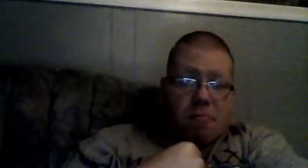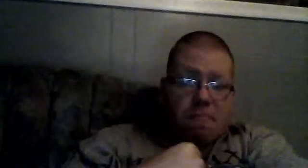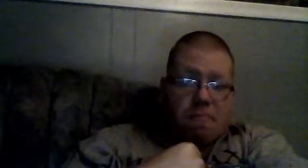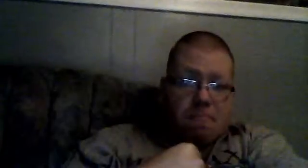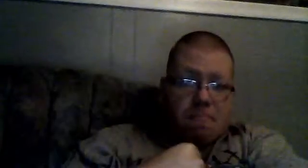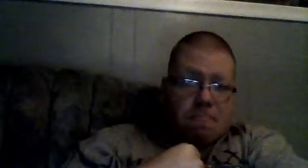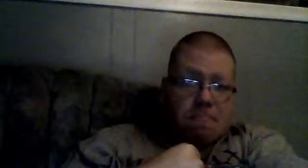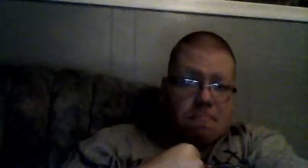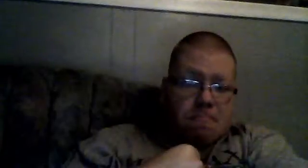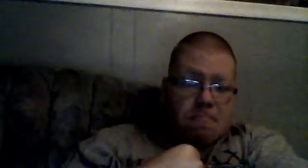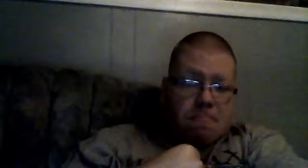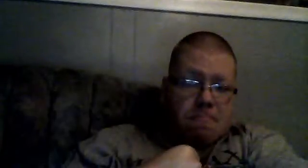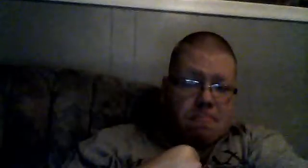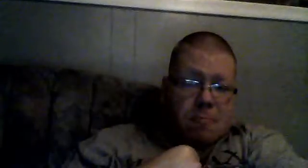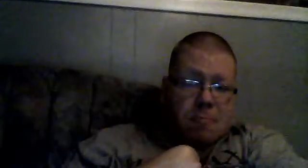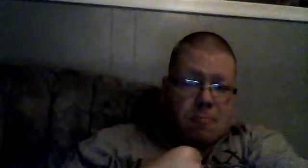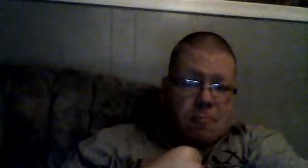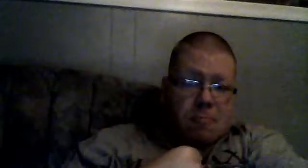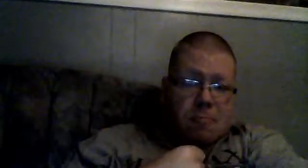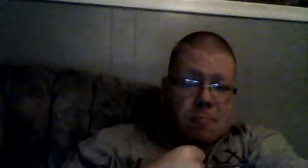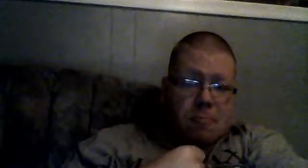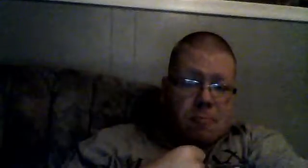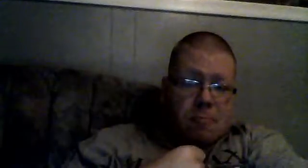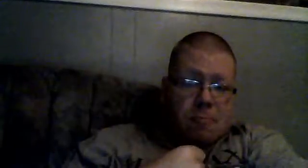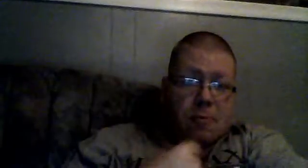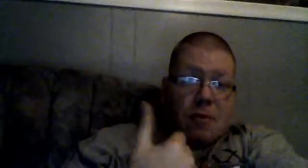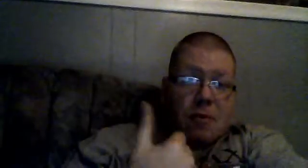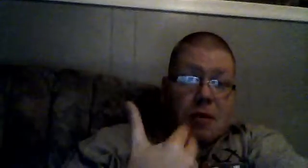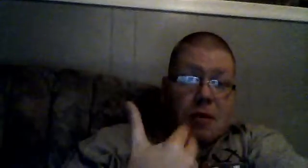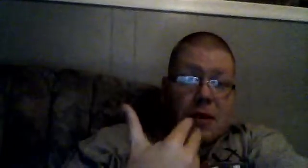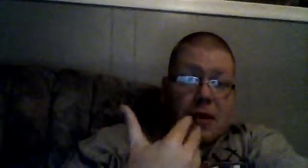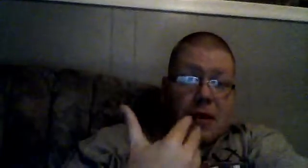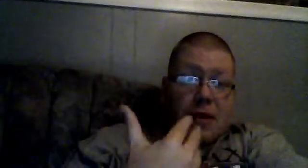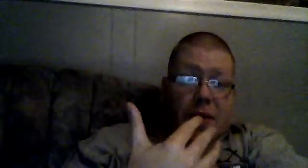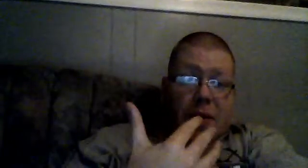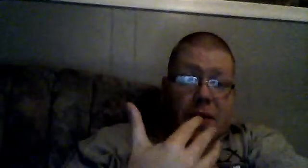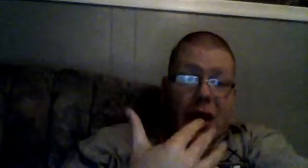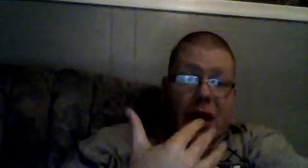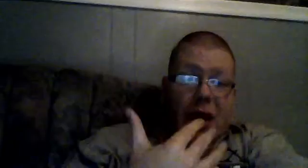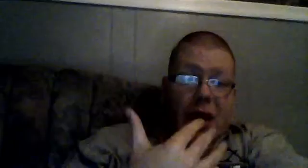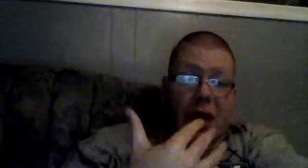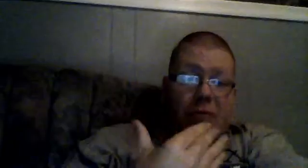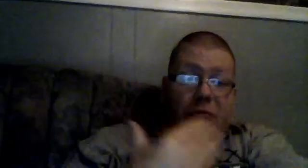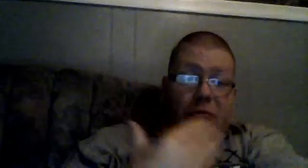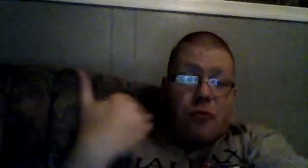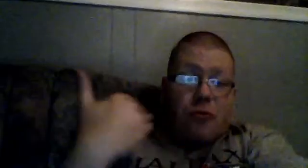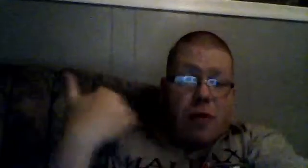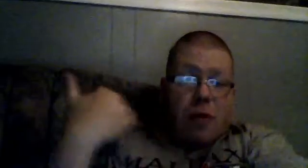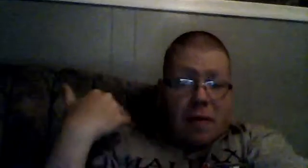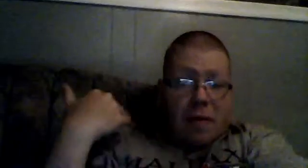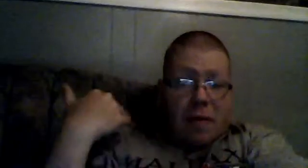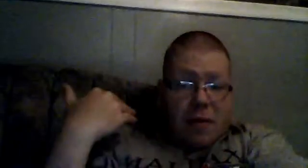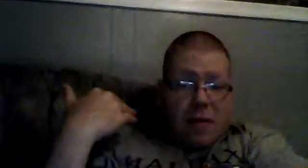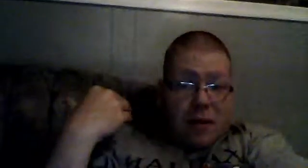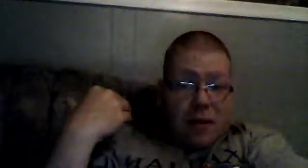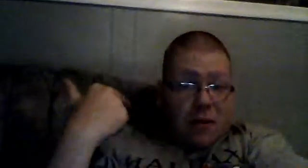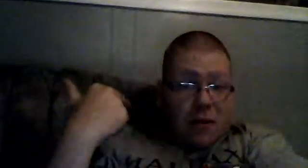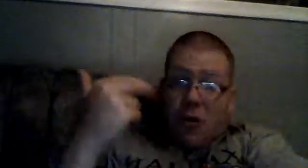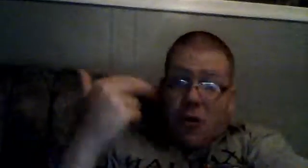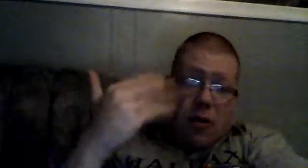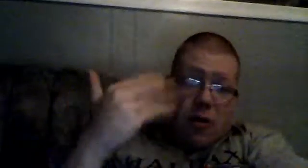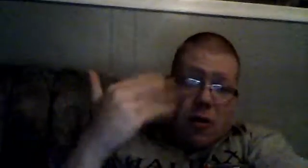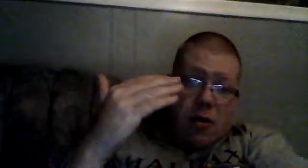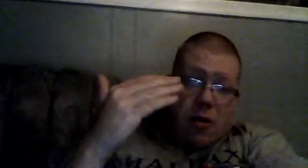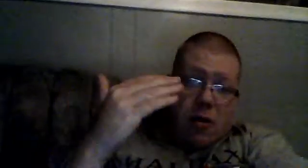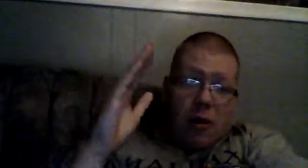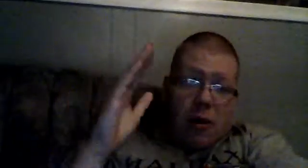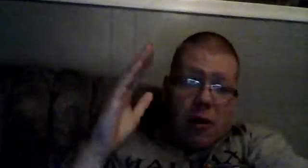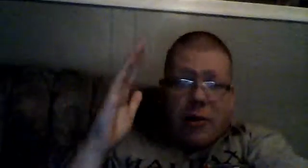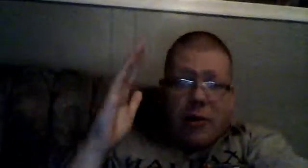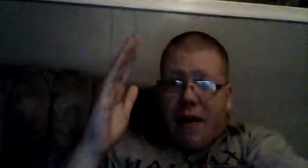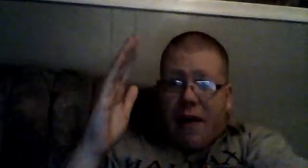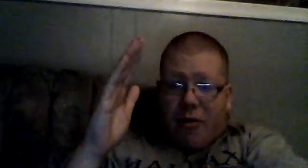coming back, from a, two or three year battle of cancer,